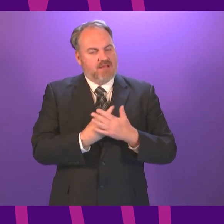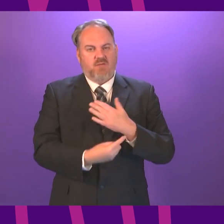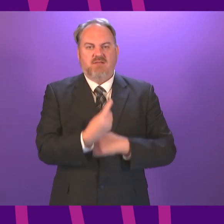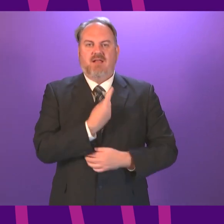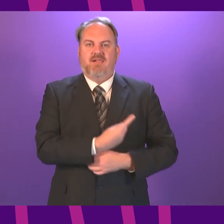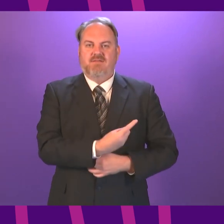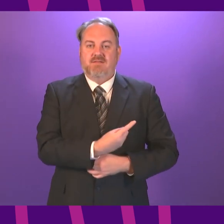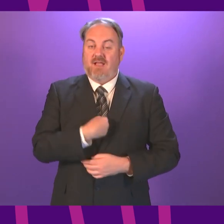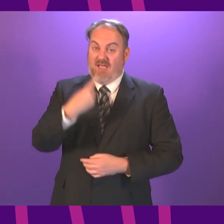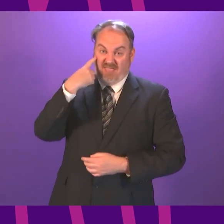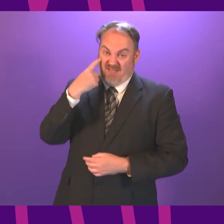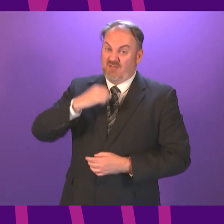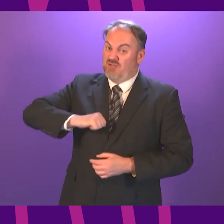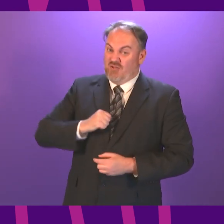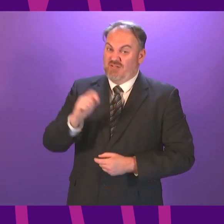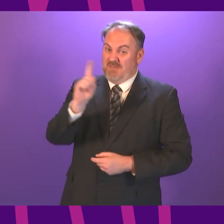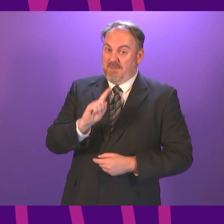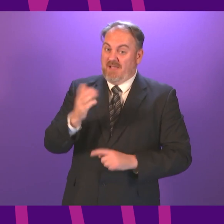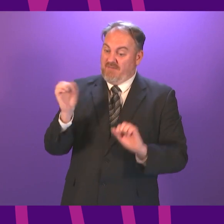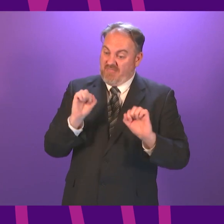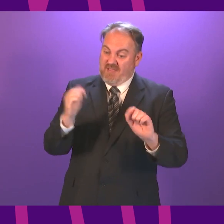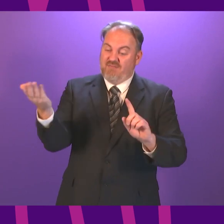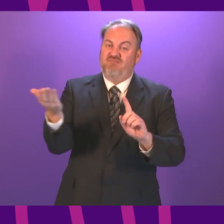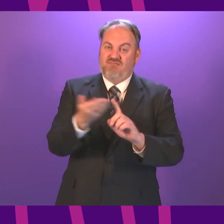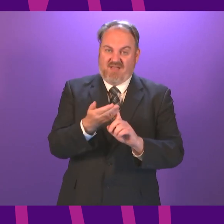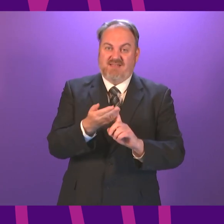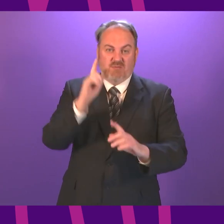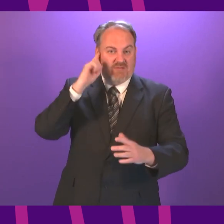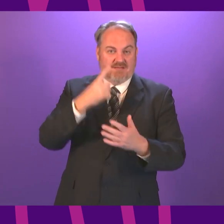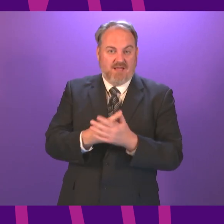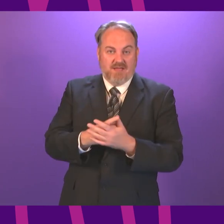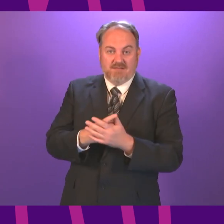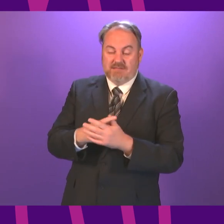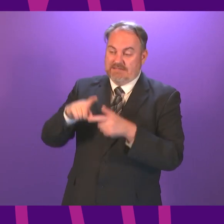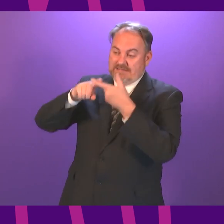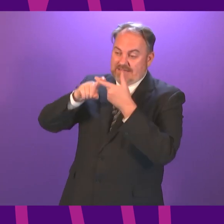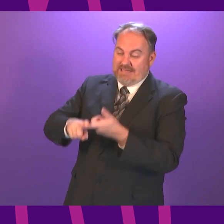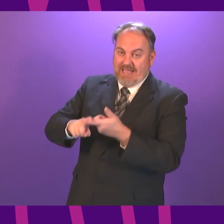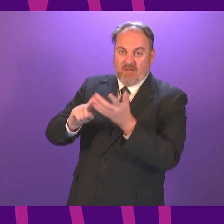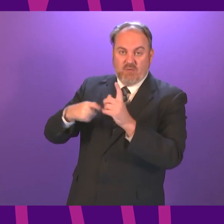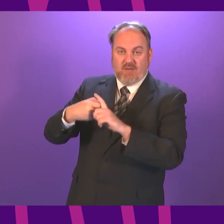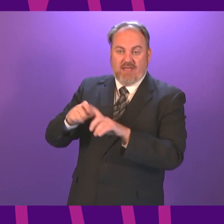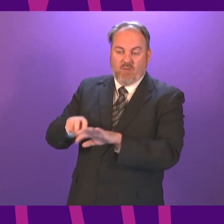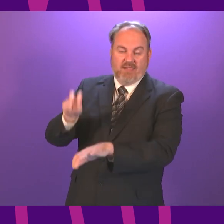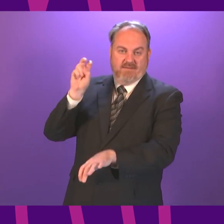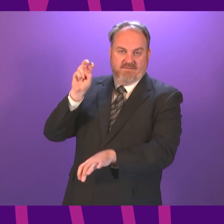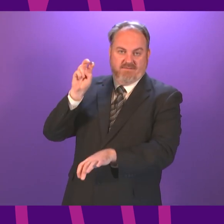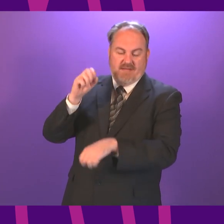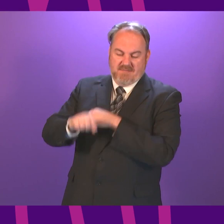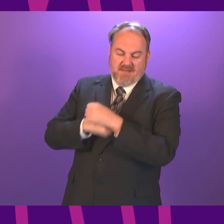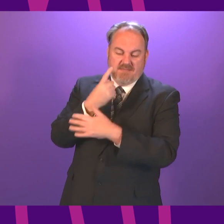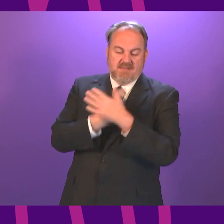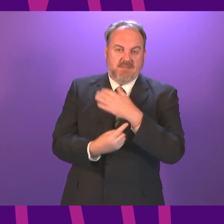right to make that decision of course they want my focus to be on leading us through the Covid crisis and it